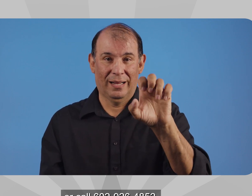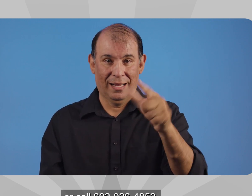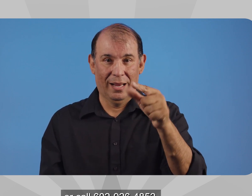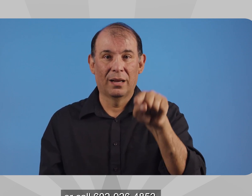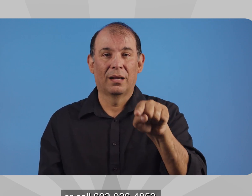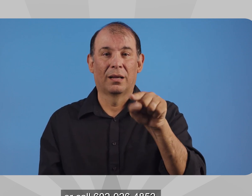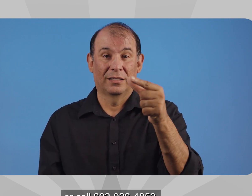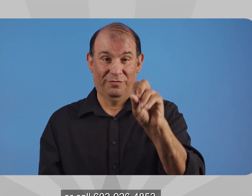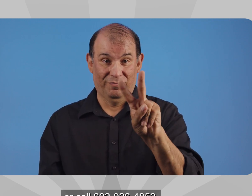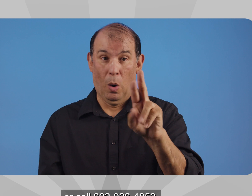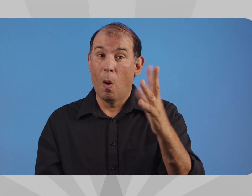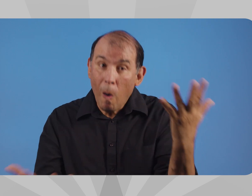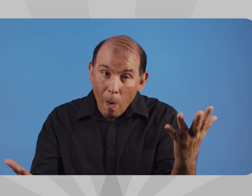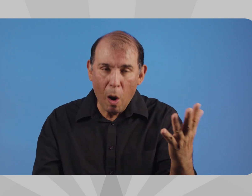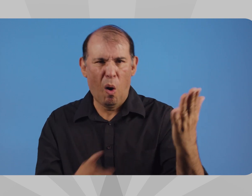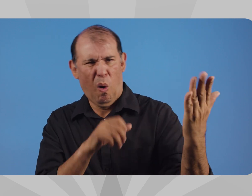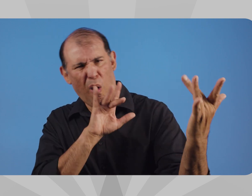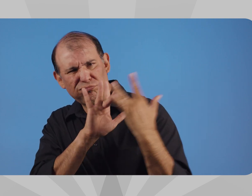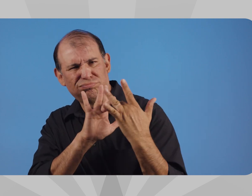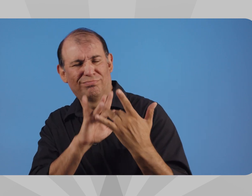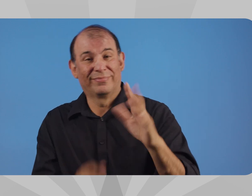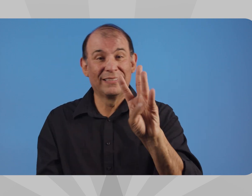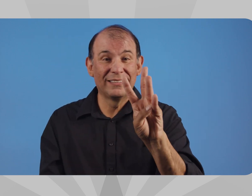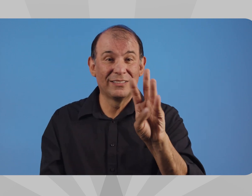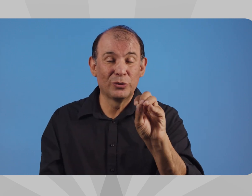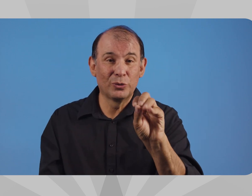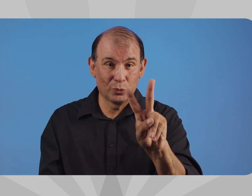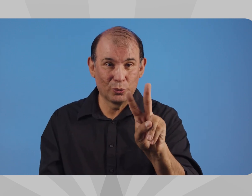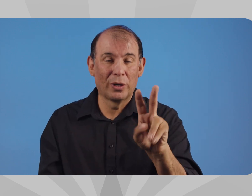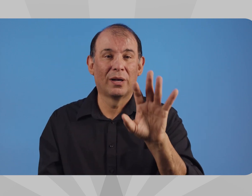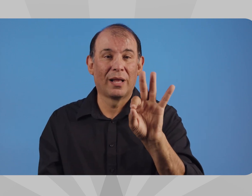-926-4852.